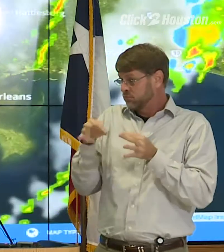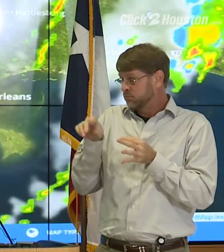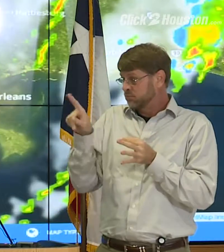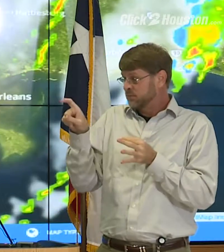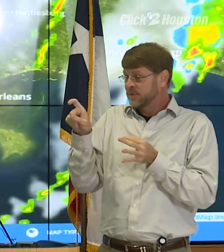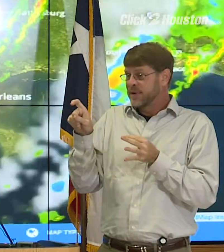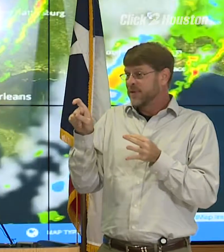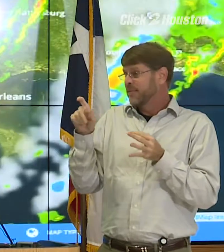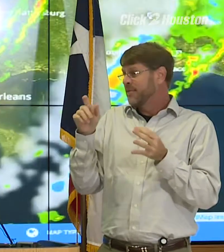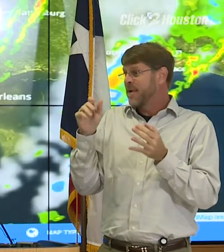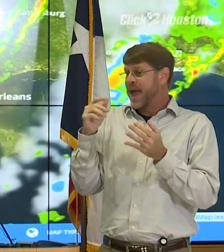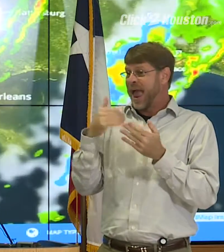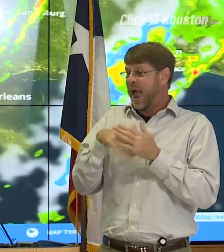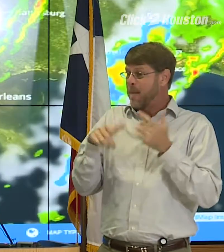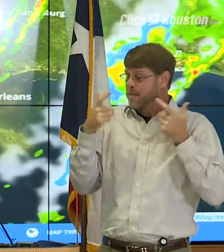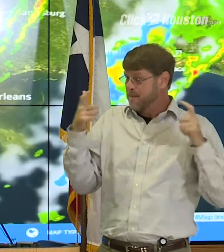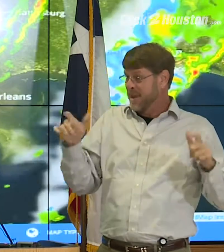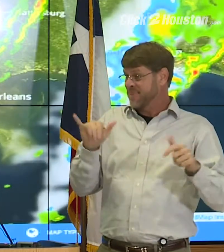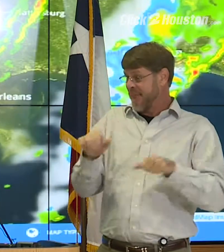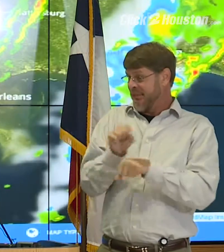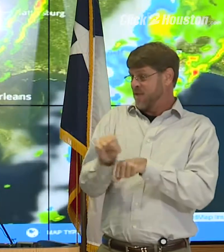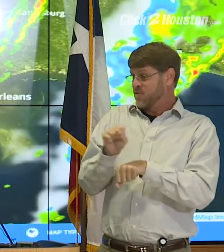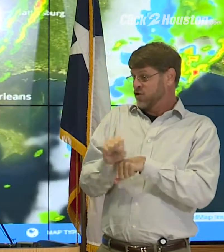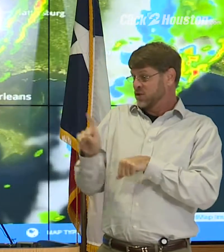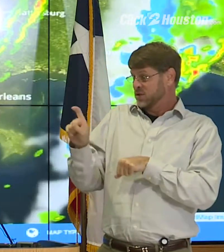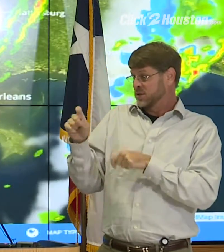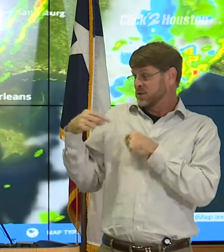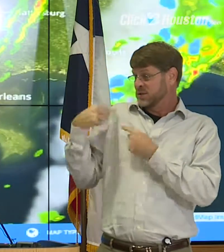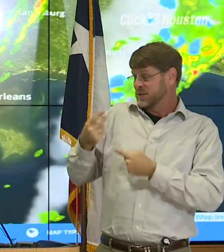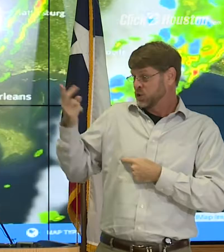the size and scope of this effort historically?